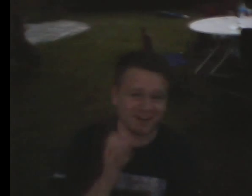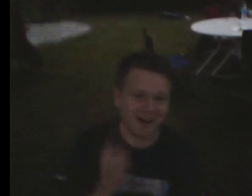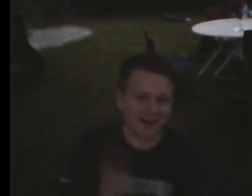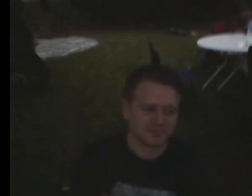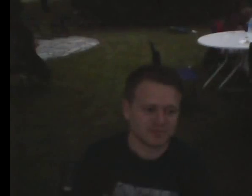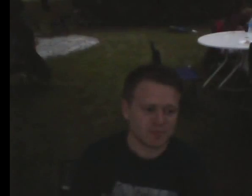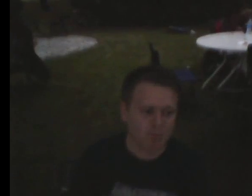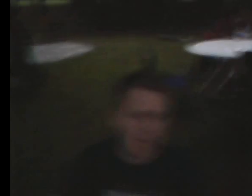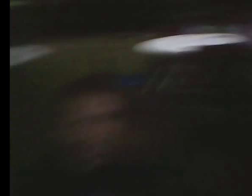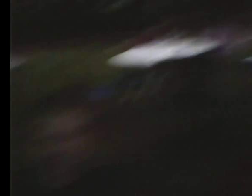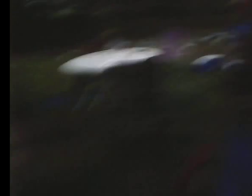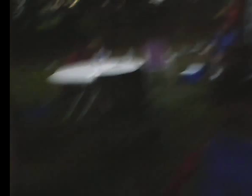No, that's probably